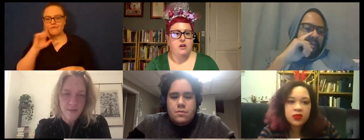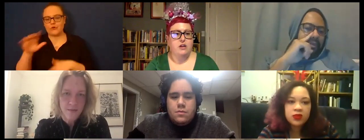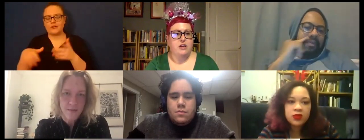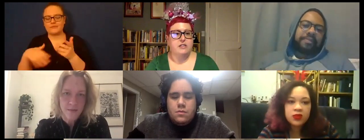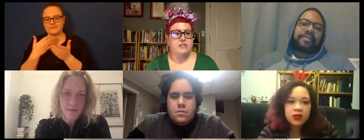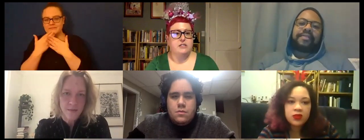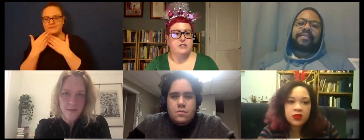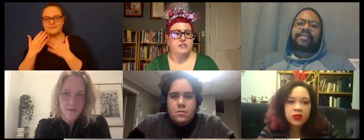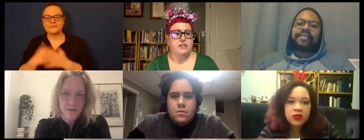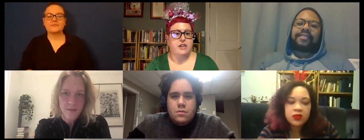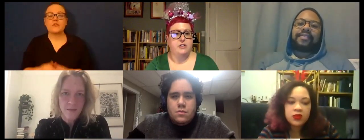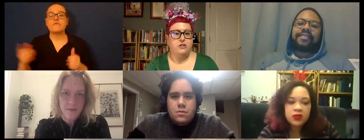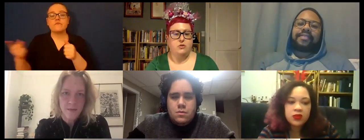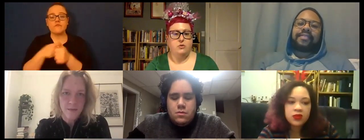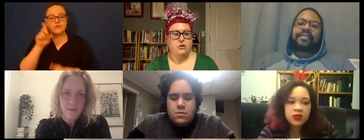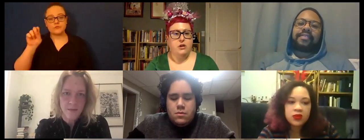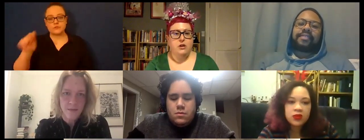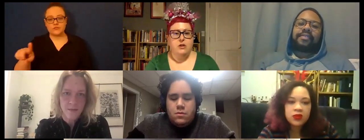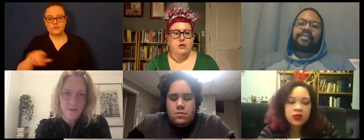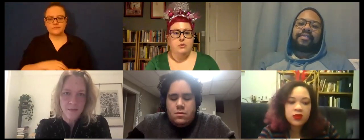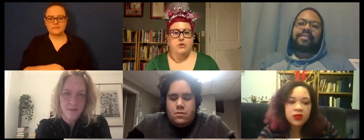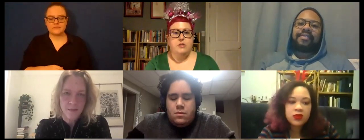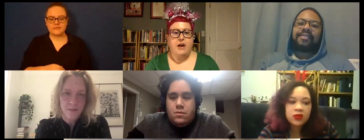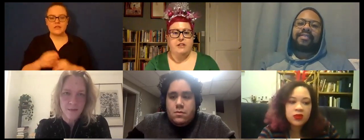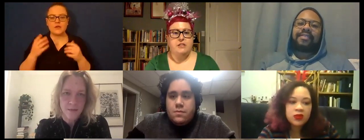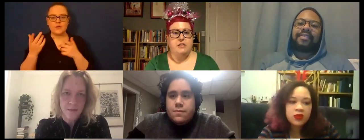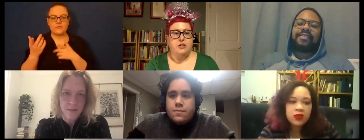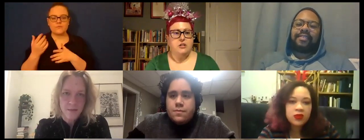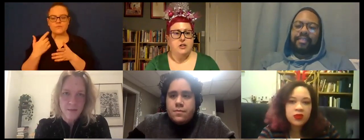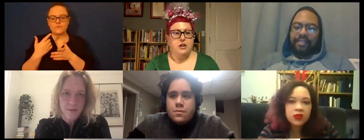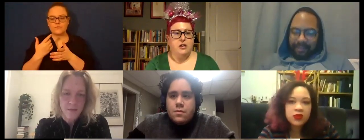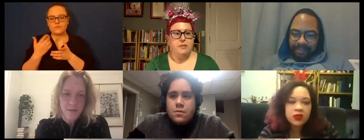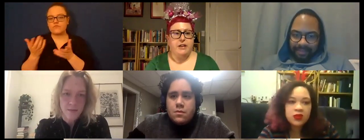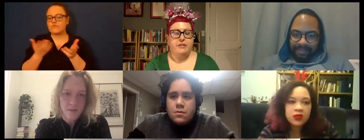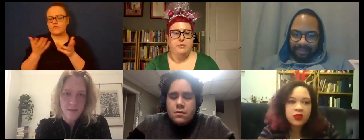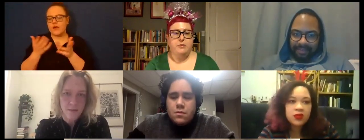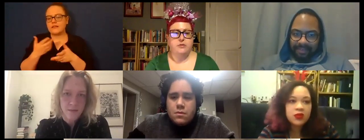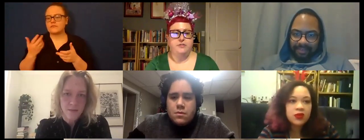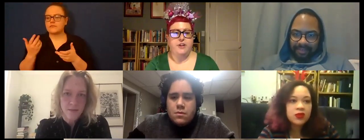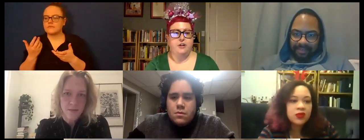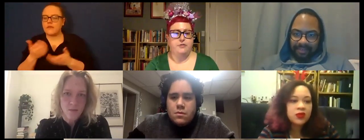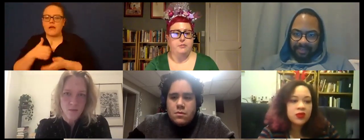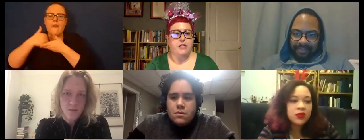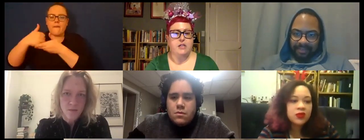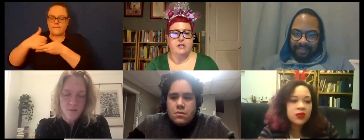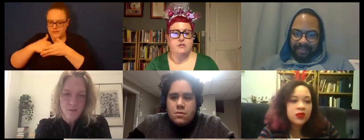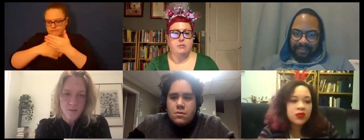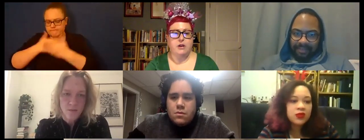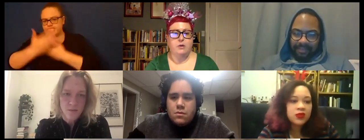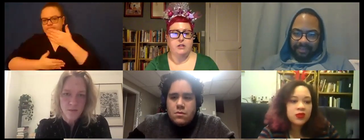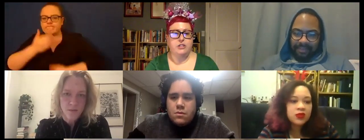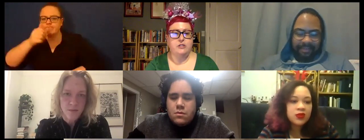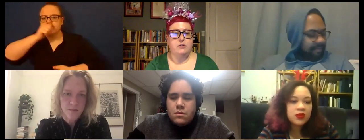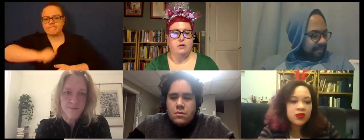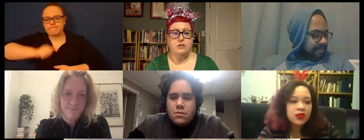what has sustained you through this past year um and I thought it was only fair for me to answer